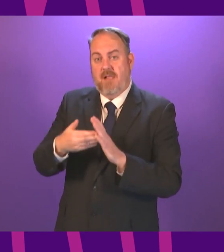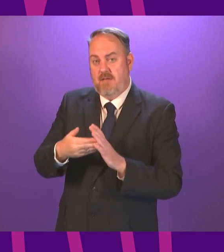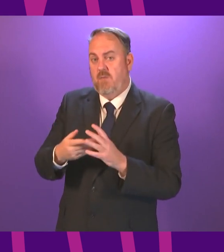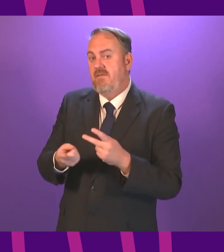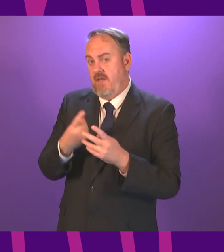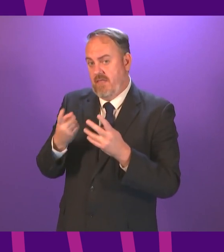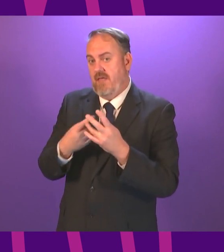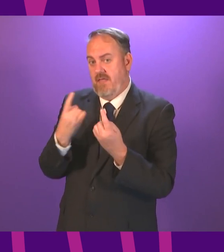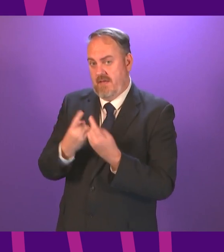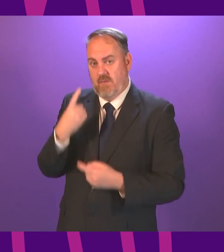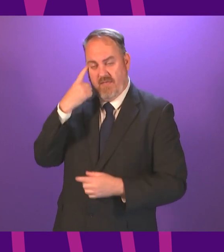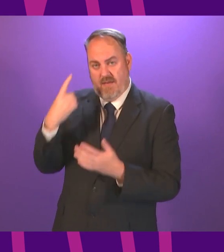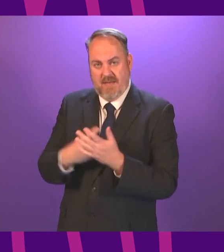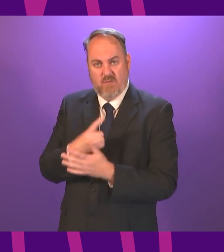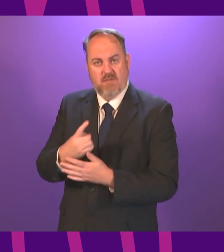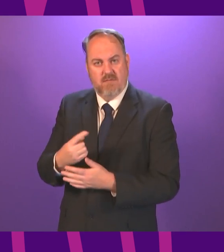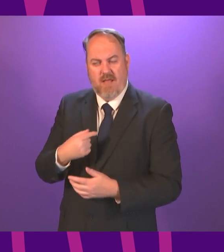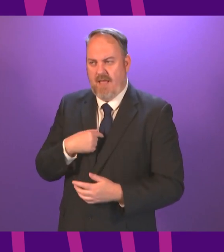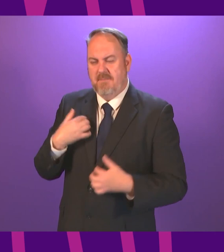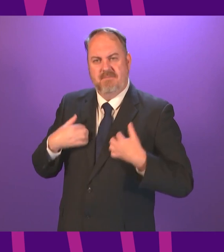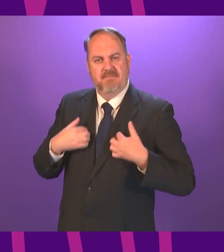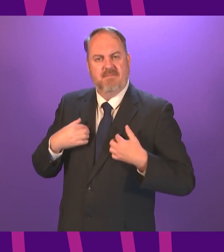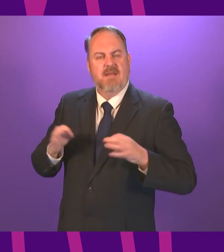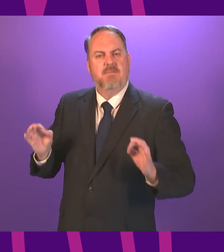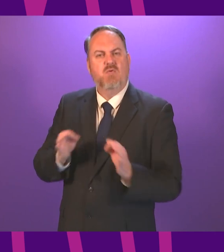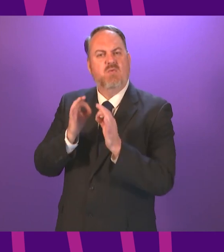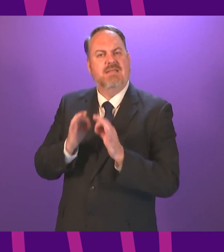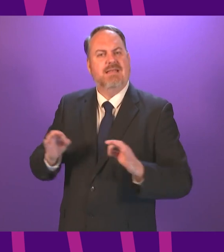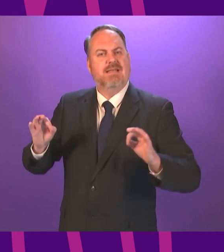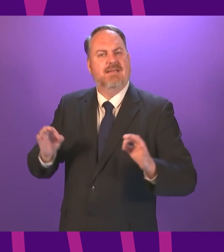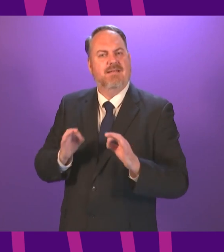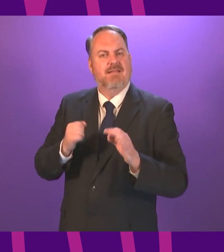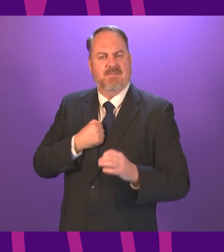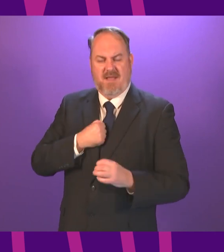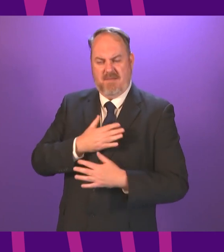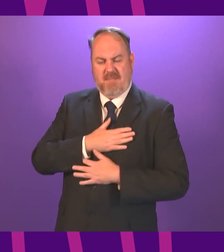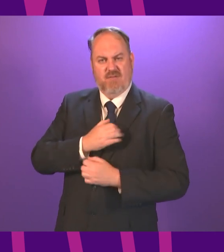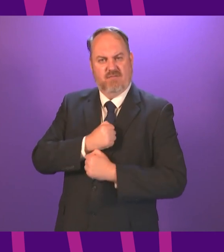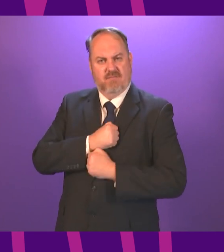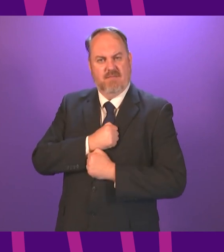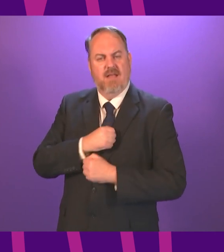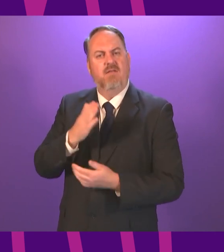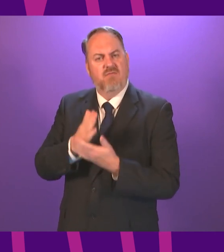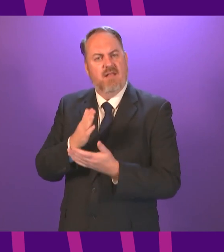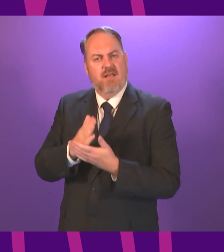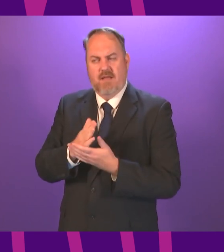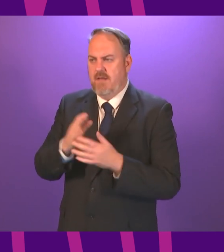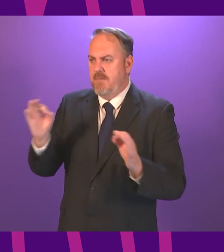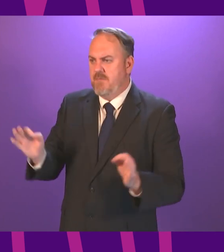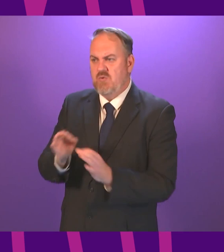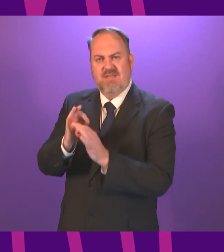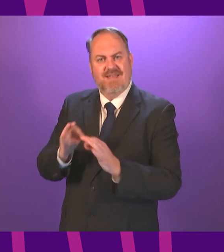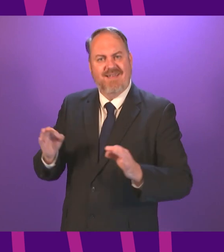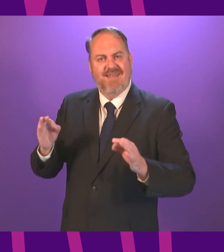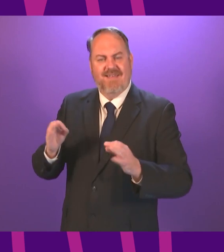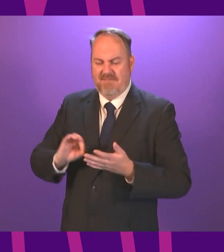ambitions I have a long standing interest in music and was heartened by the ideas for it in our manifesto music not only